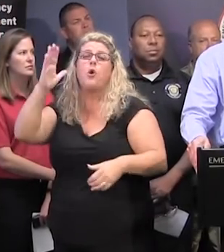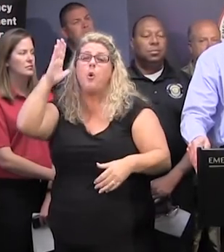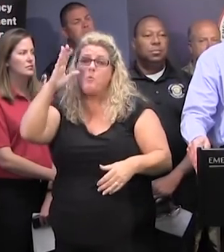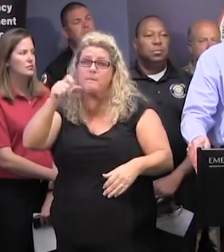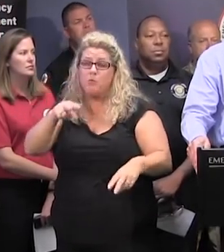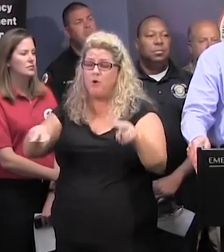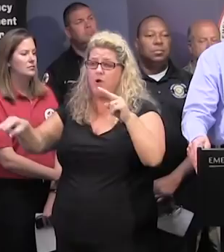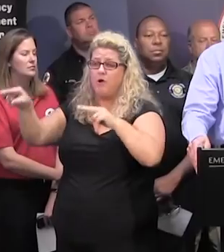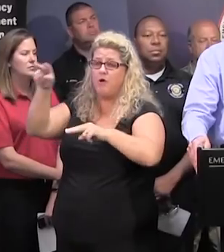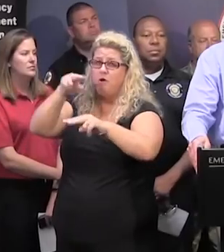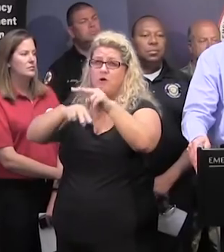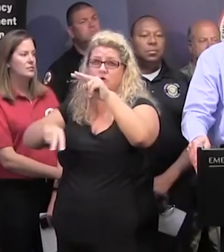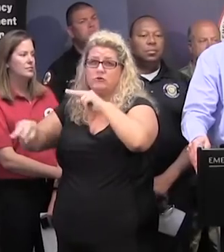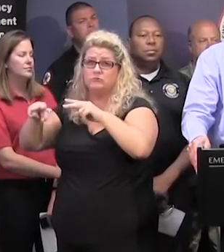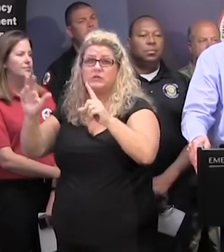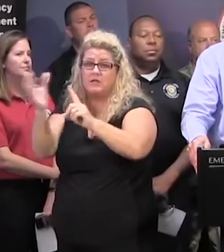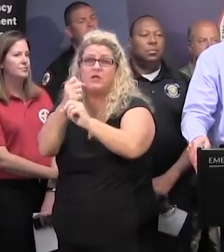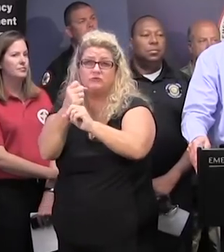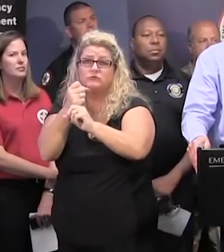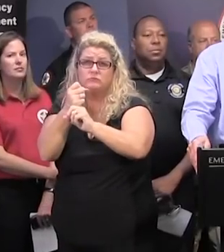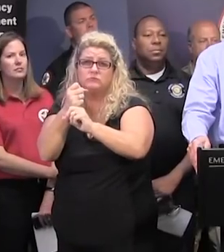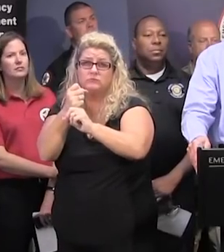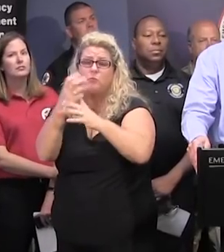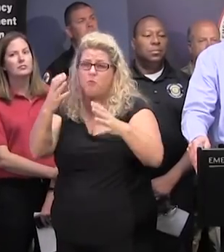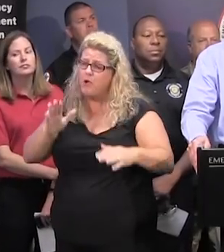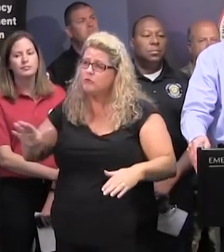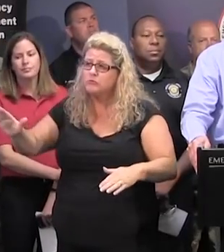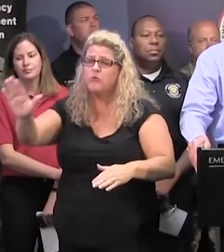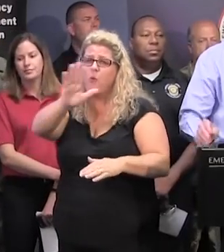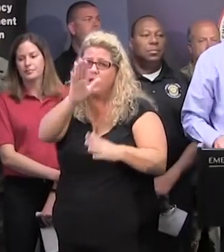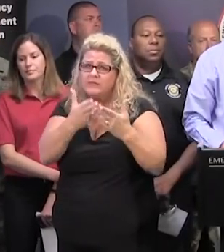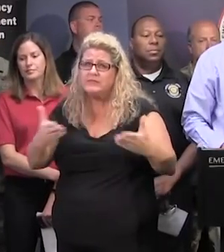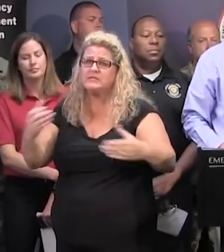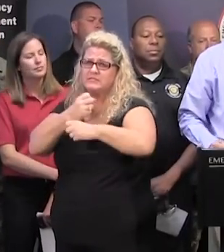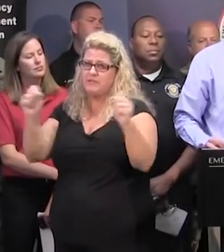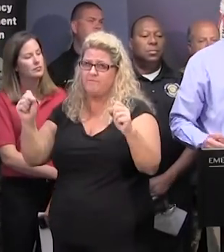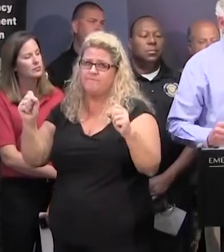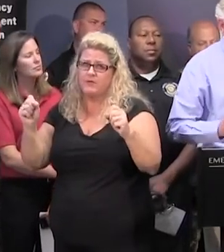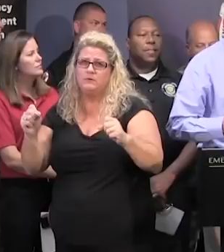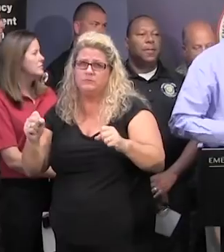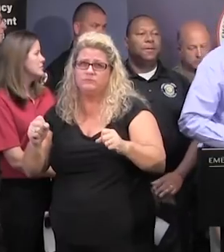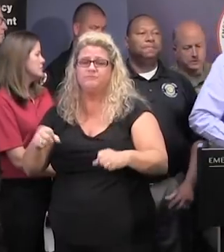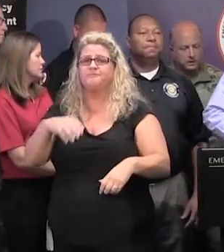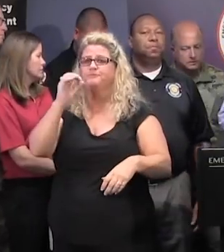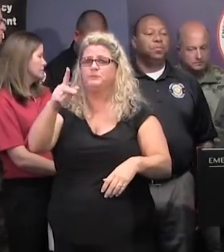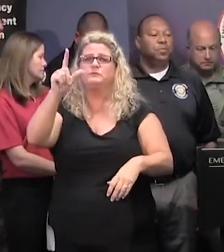high alert for such. We want to keep our people safe, keep their property secure. General Livingston.